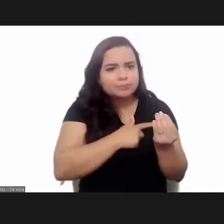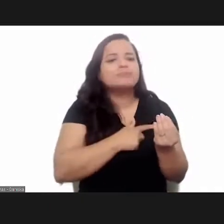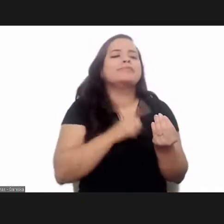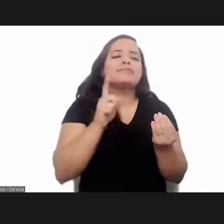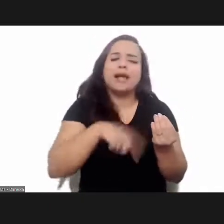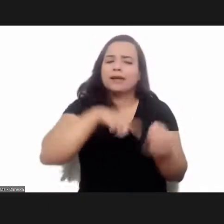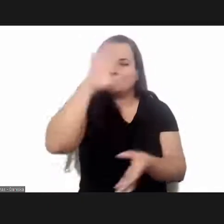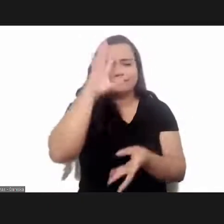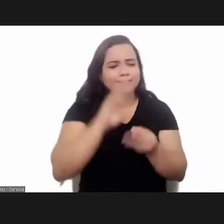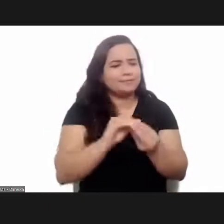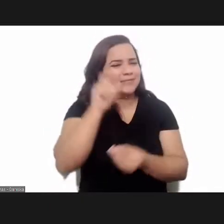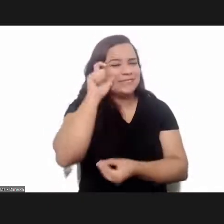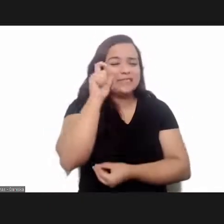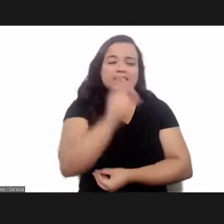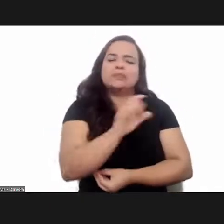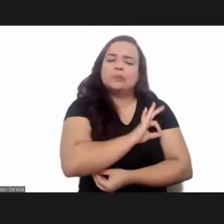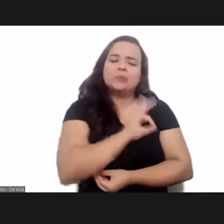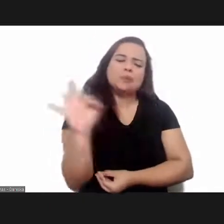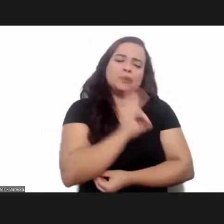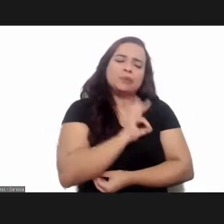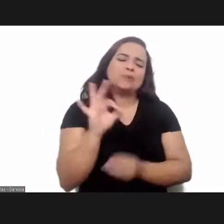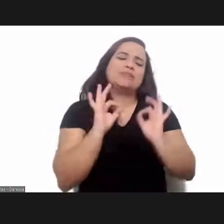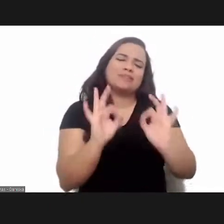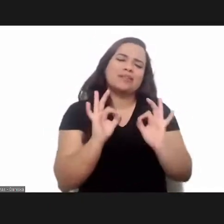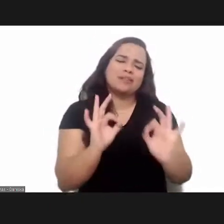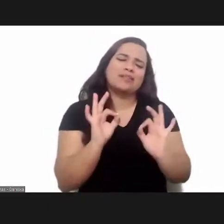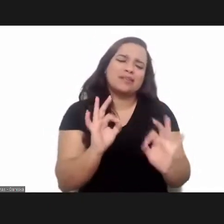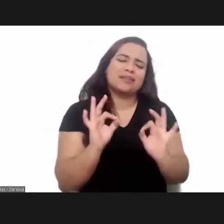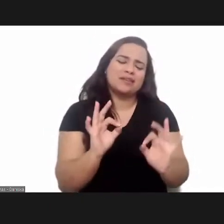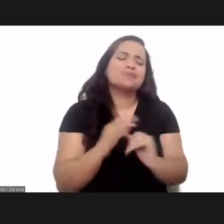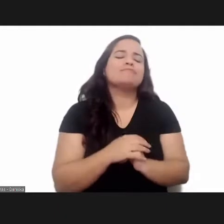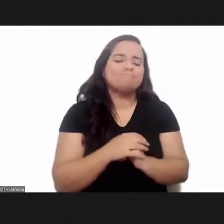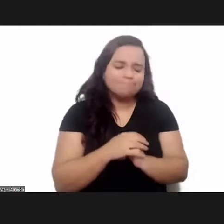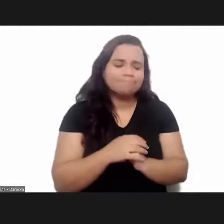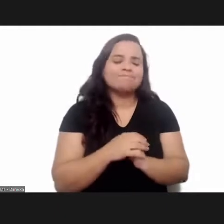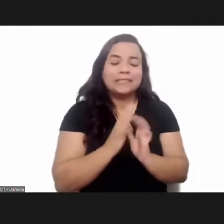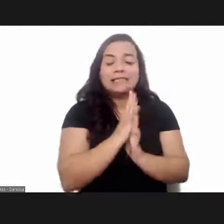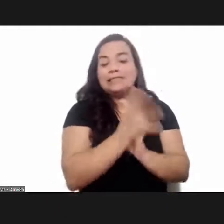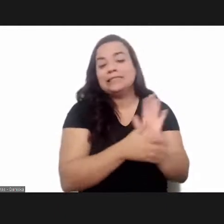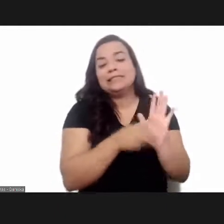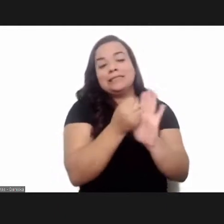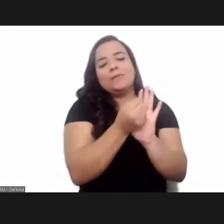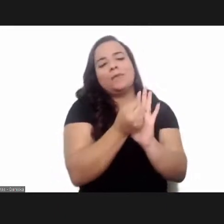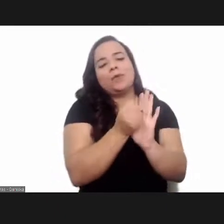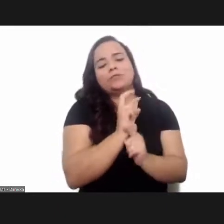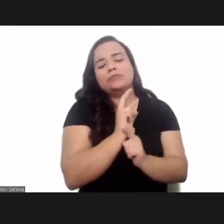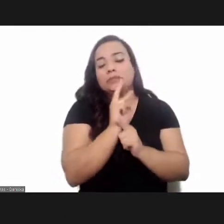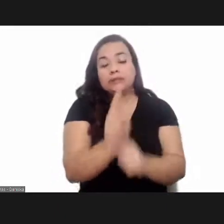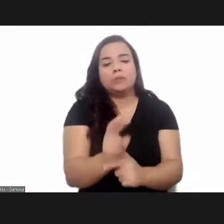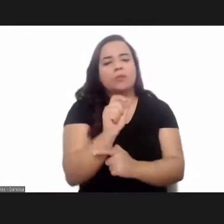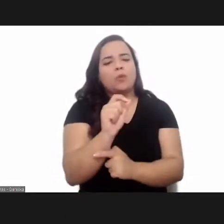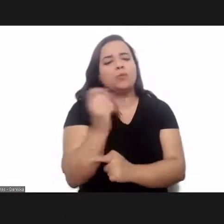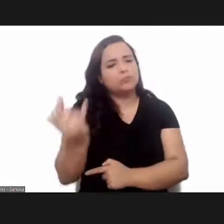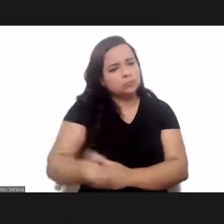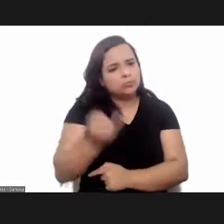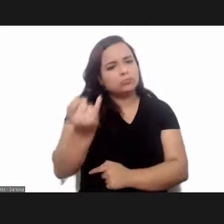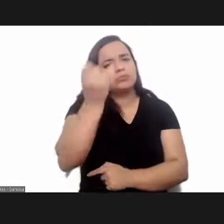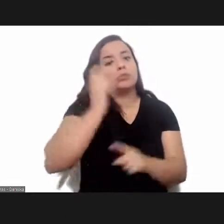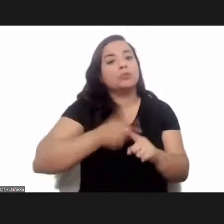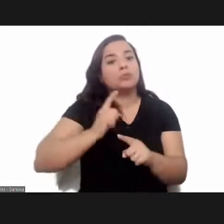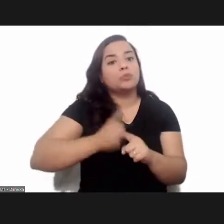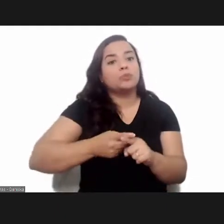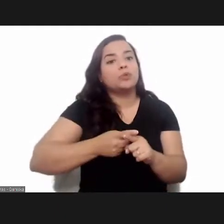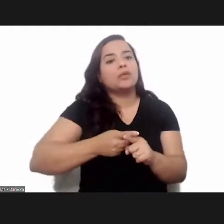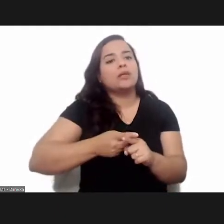it would have been an interesting conclusion and historically symbolically symbolically conclusion because